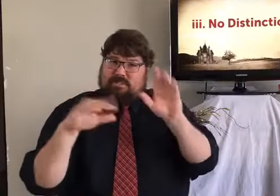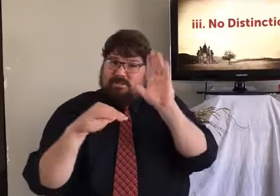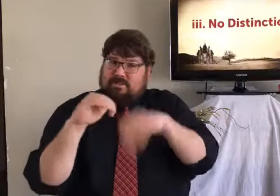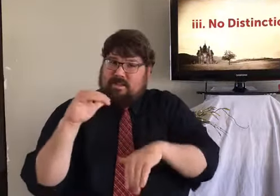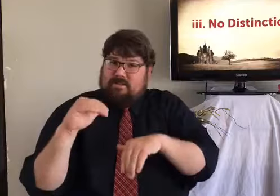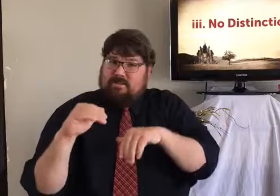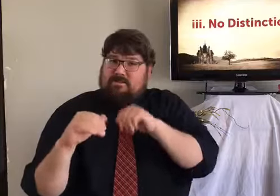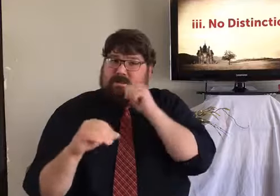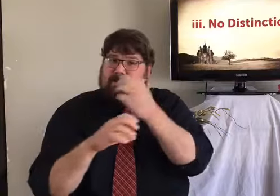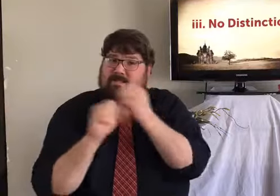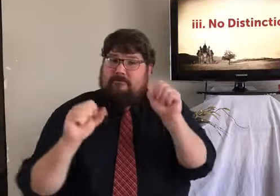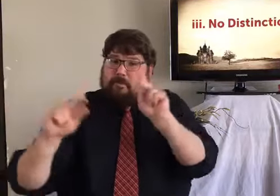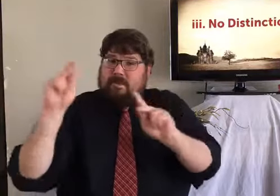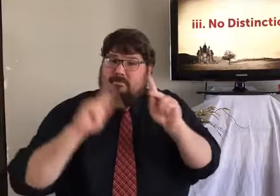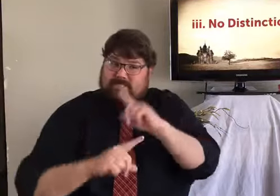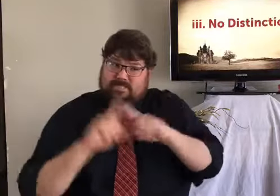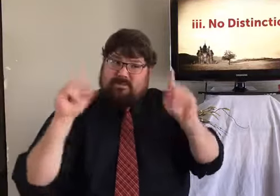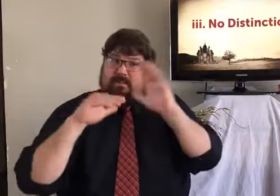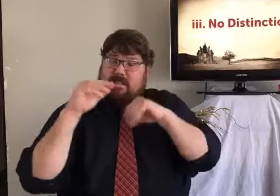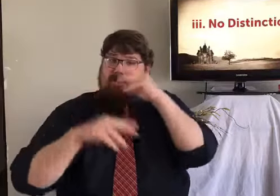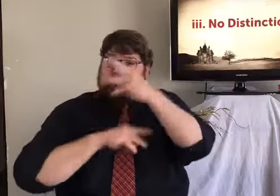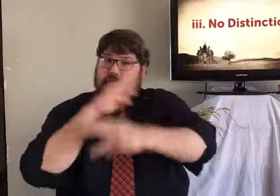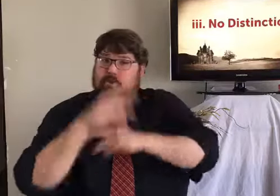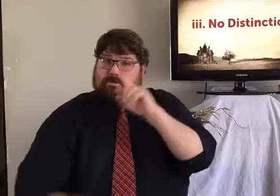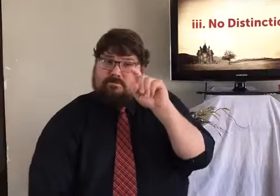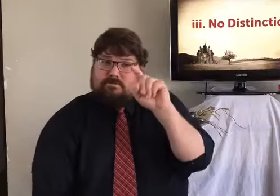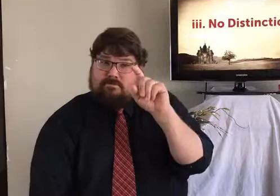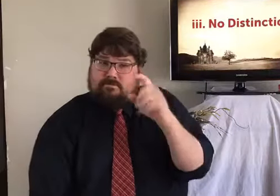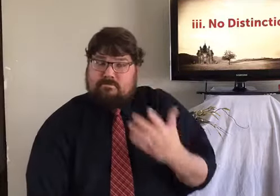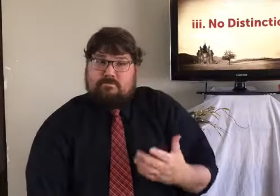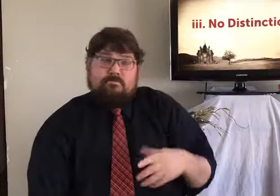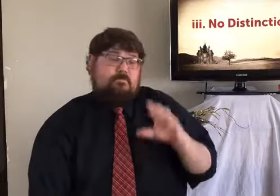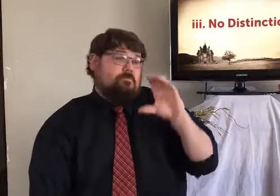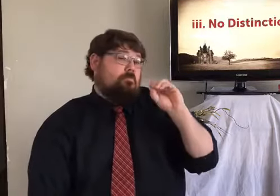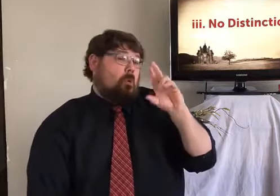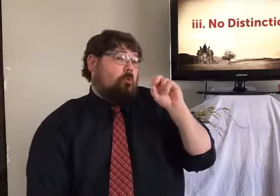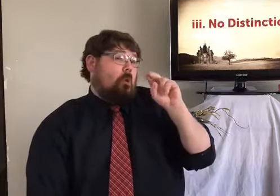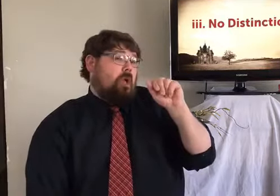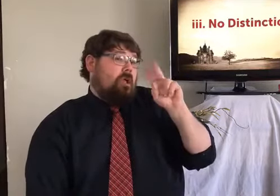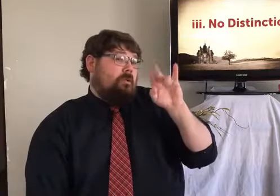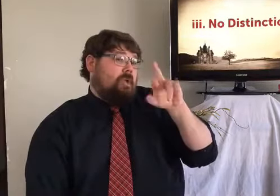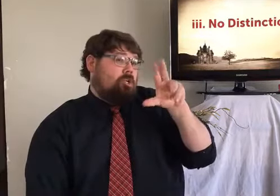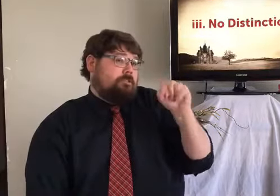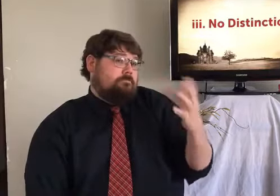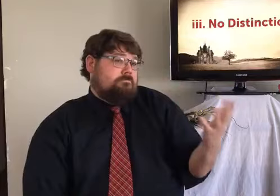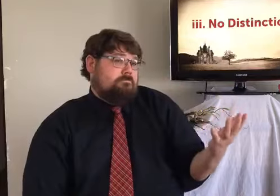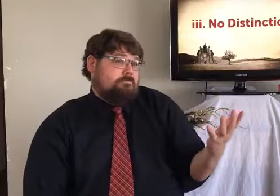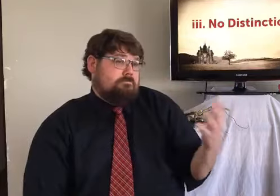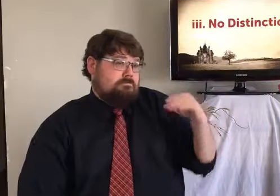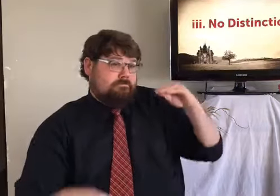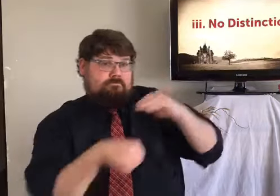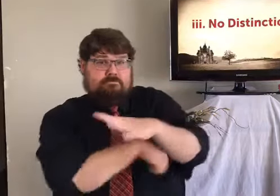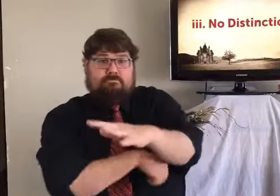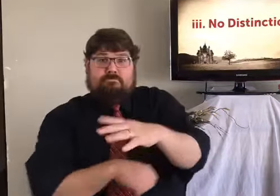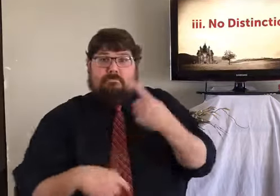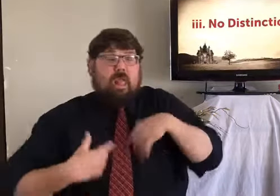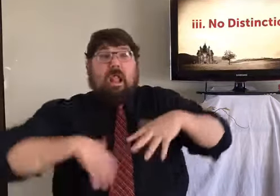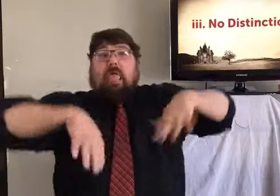When trials come, are we different in our reactions than unsaved people? I mean, when we